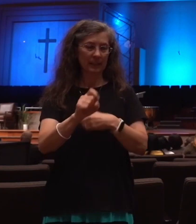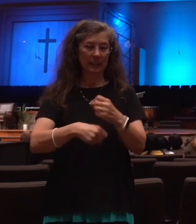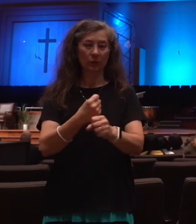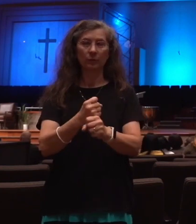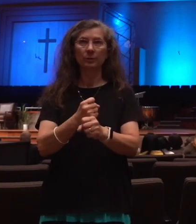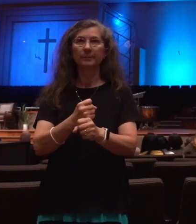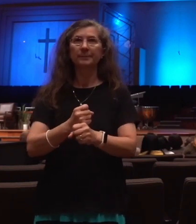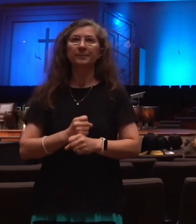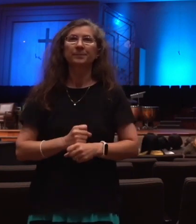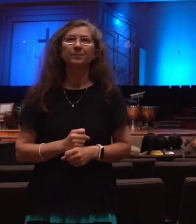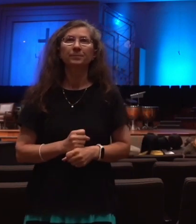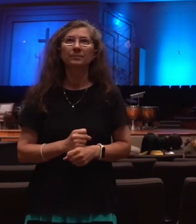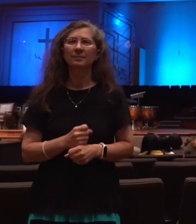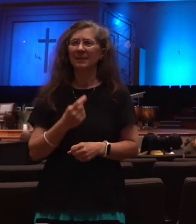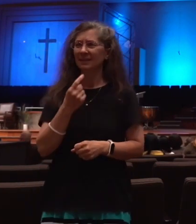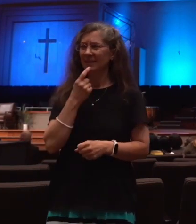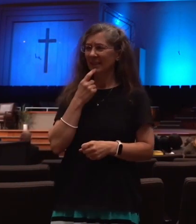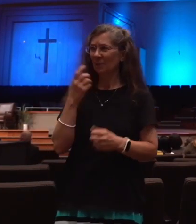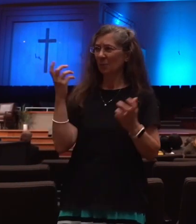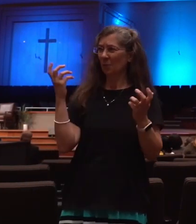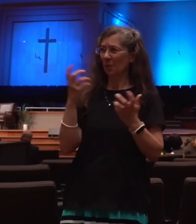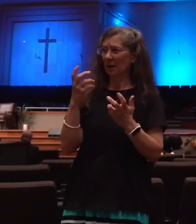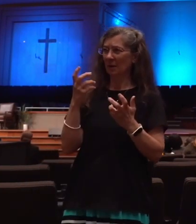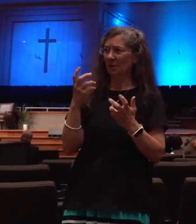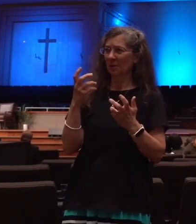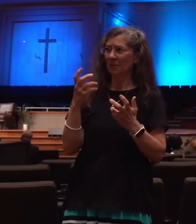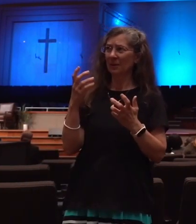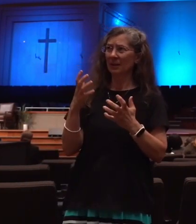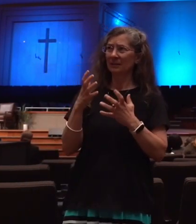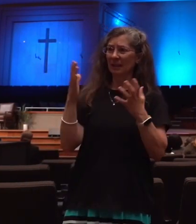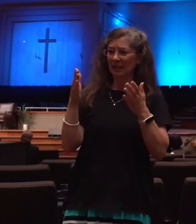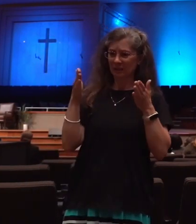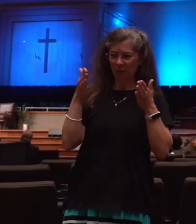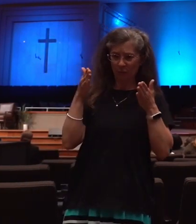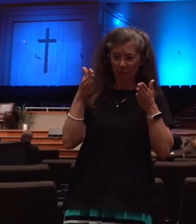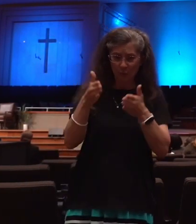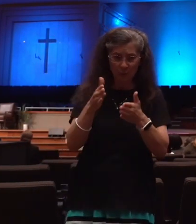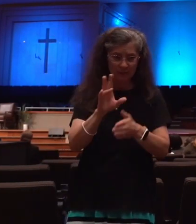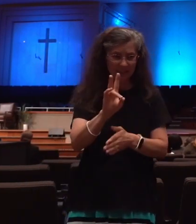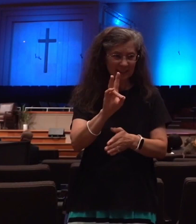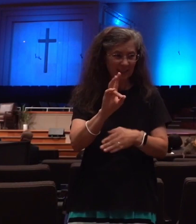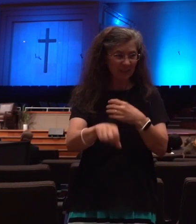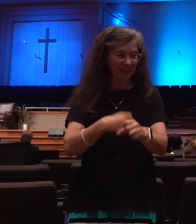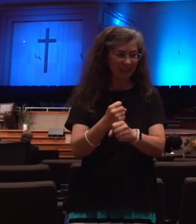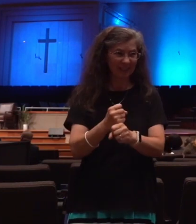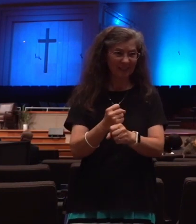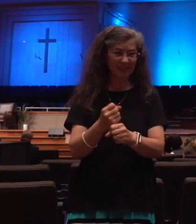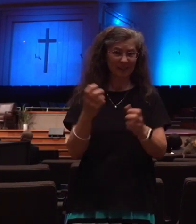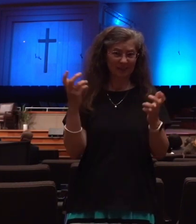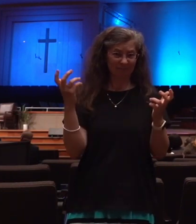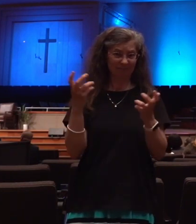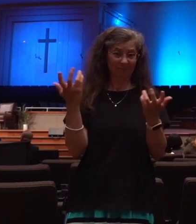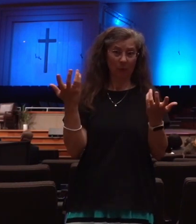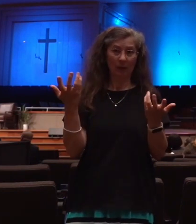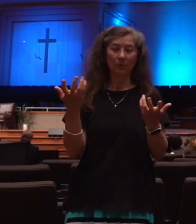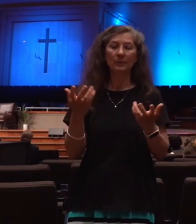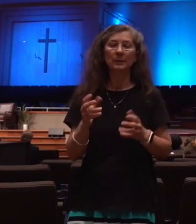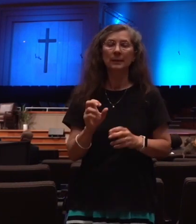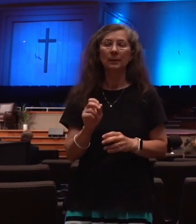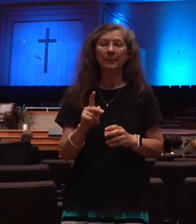Now, you say, wow, that's a lot of focus on just seven years. Well, let's look at this. First of